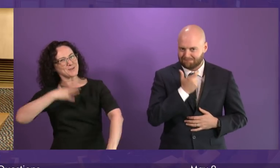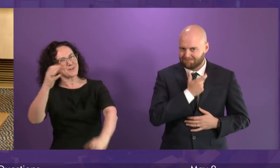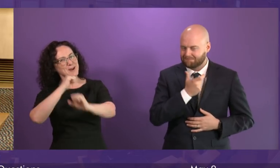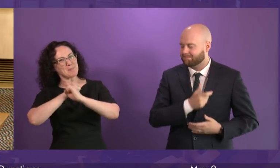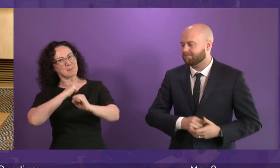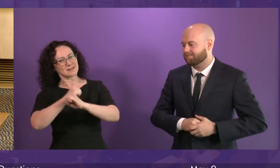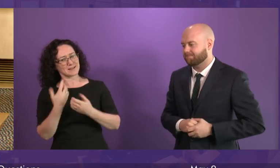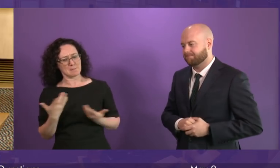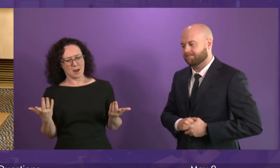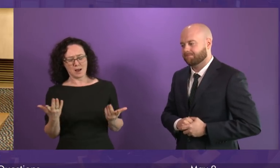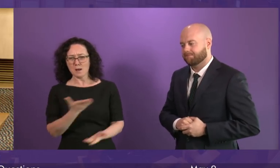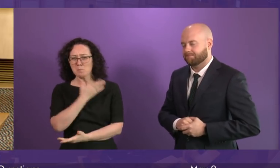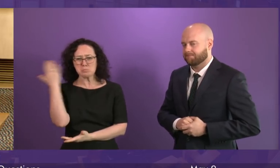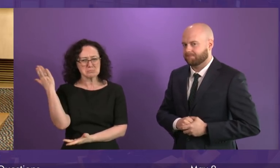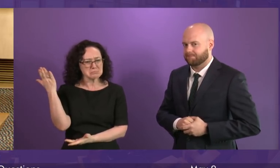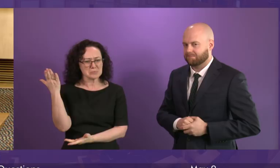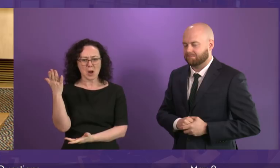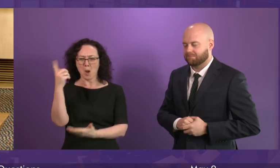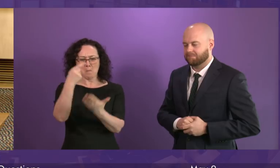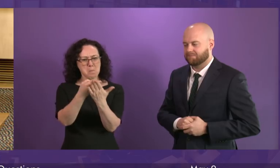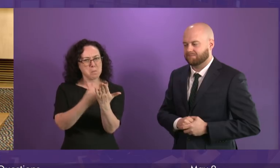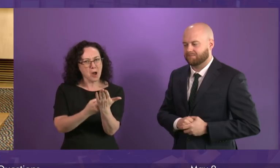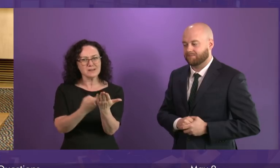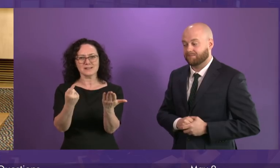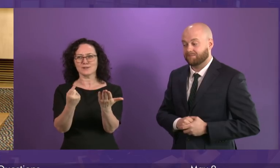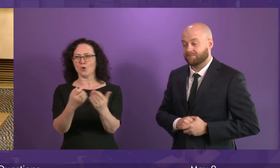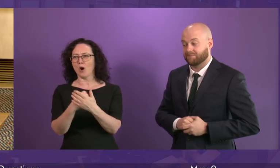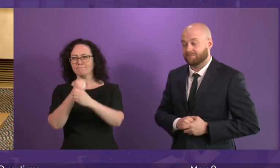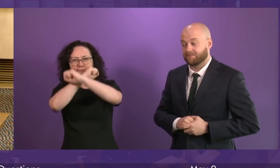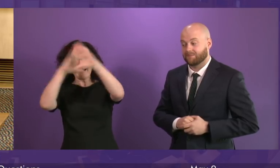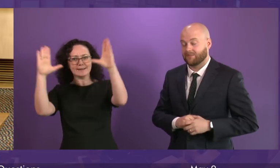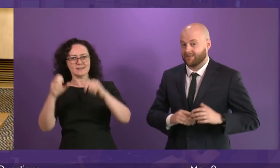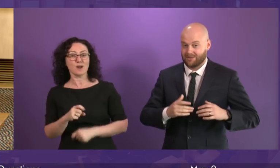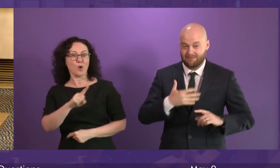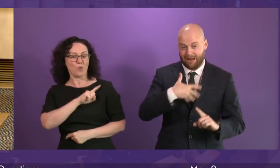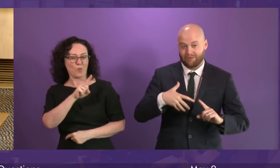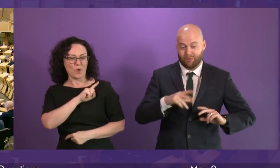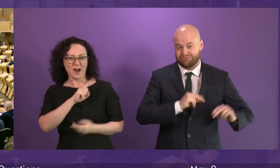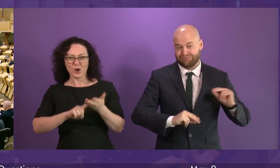single idea, not a single policy, because actually the Tories don't have any.